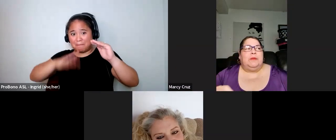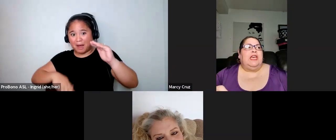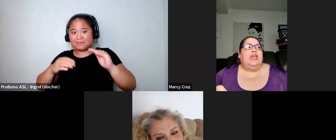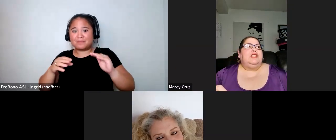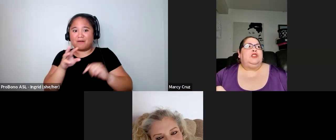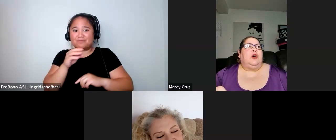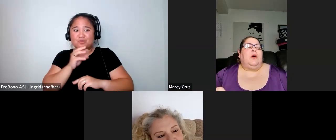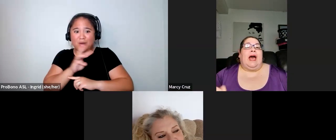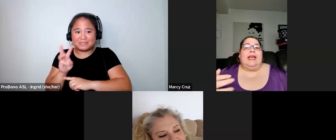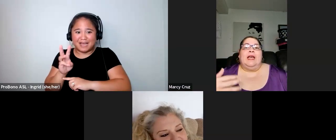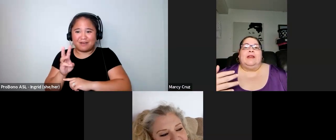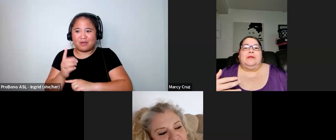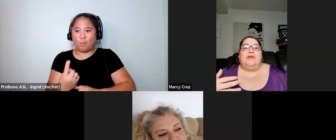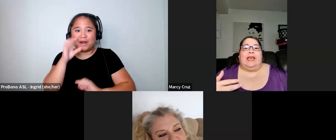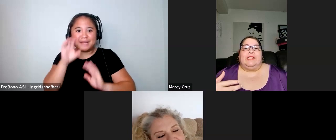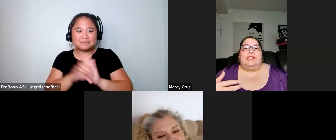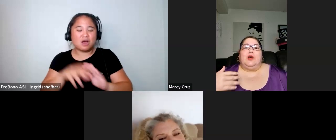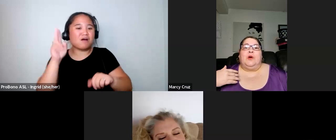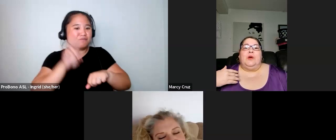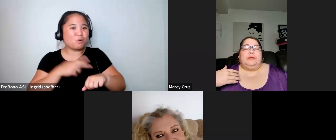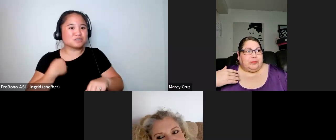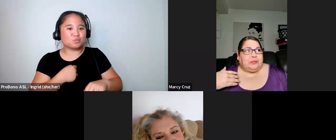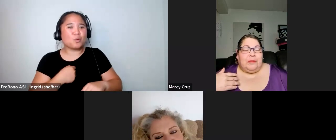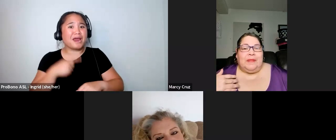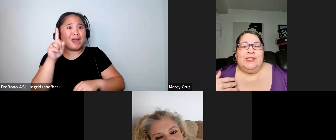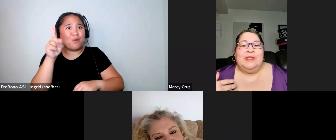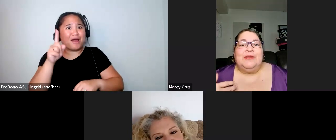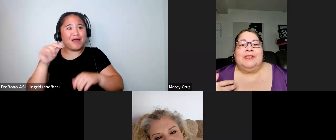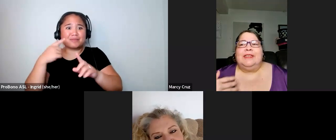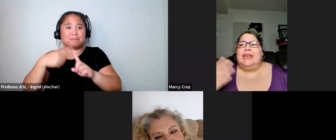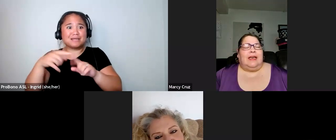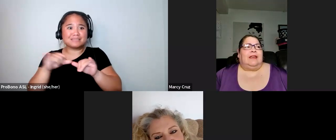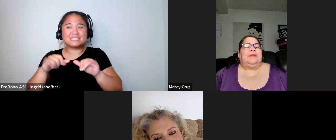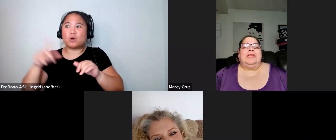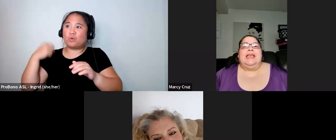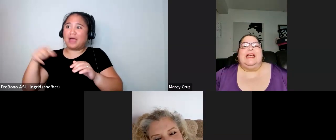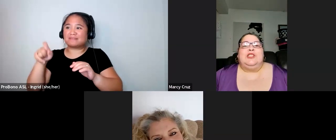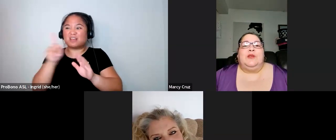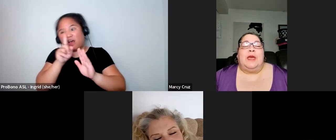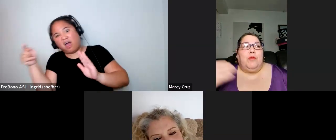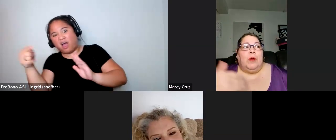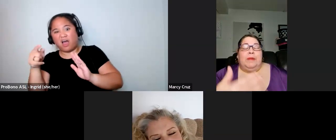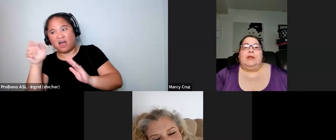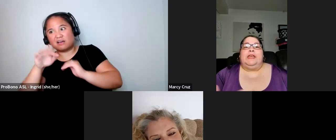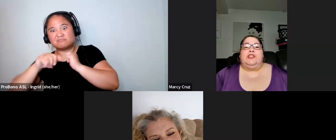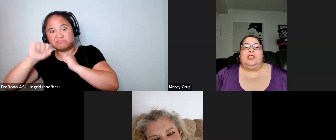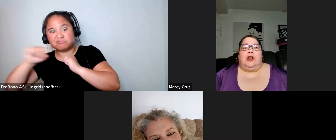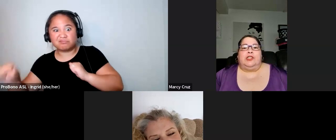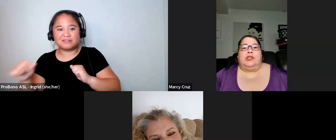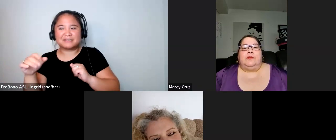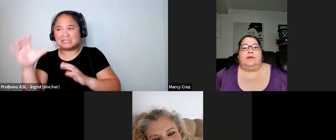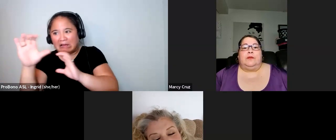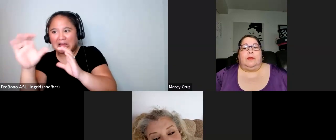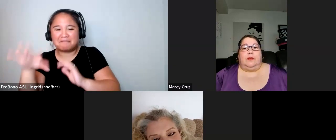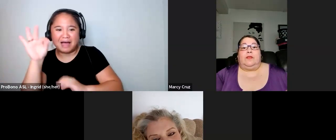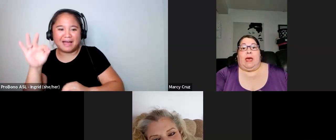image so i got it's like where the plus section is it's like go up 10 flights and go in the corner so they brought me to be in charge